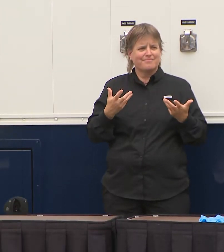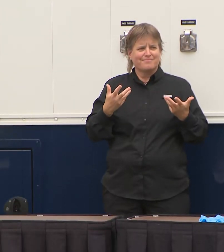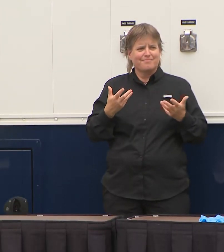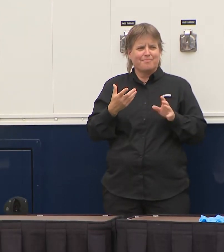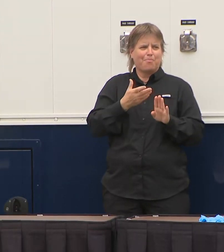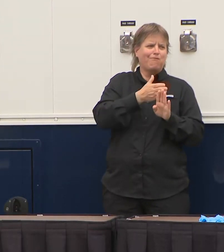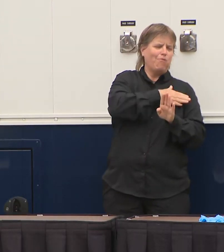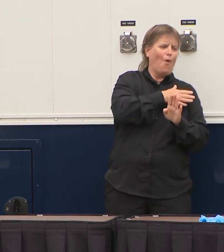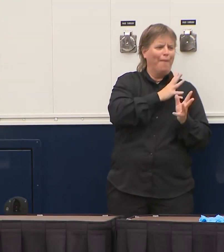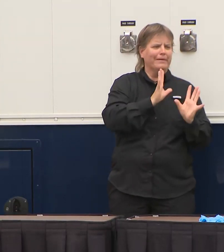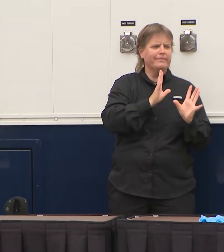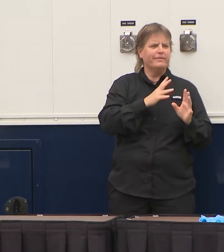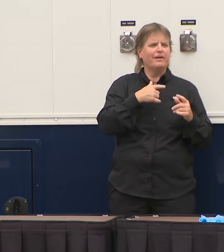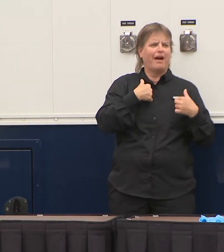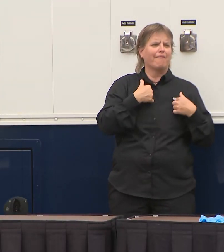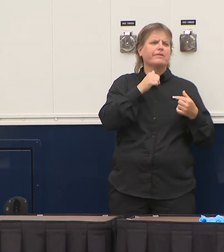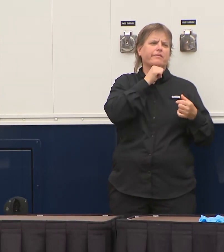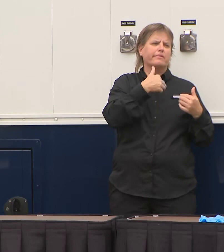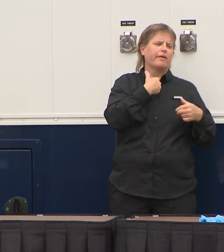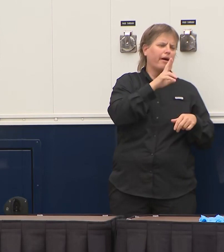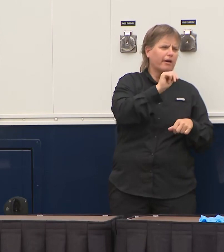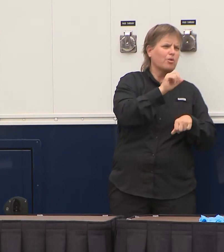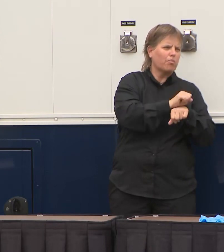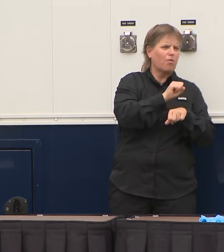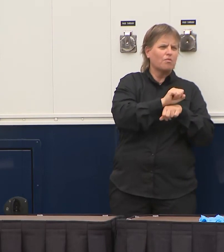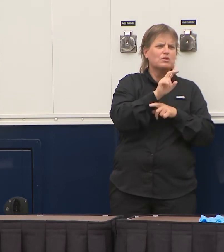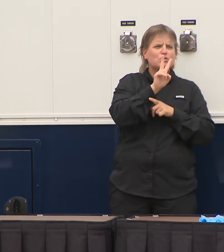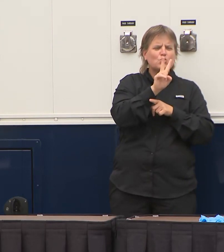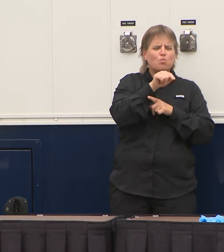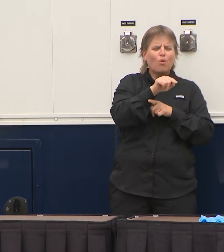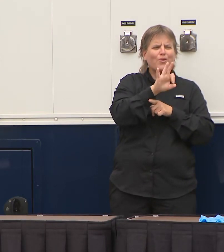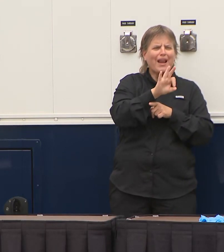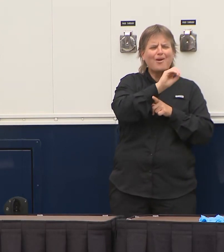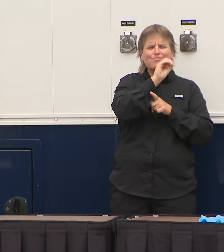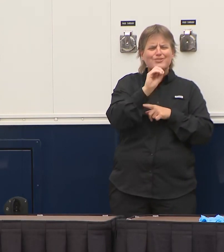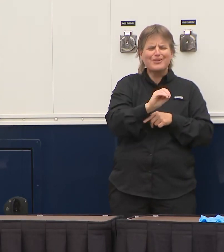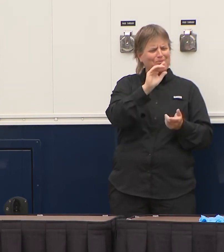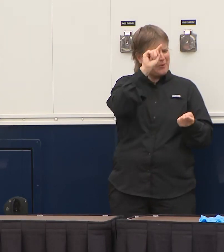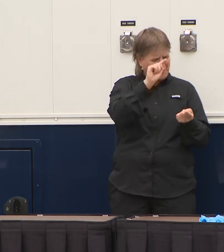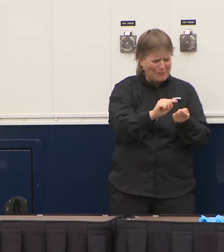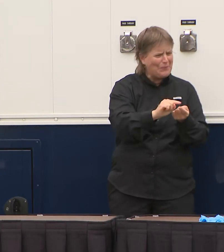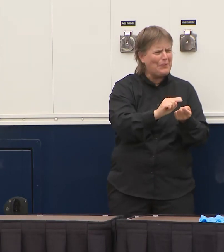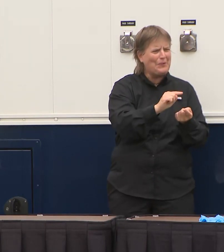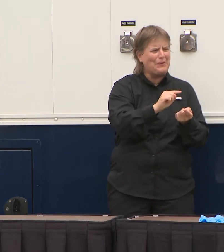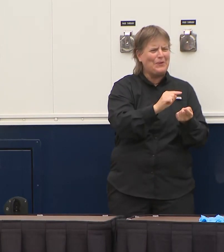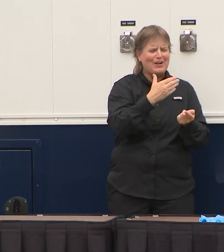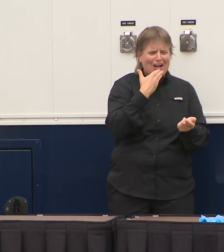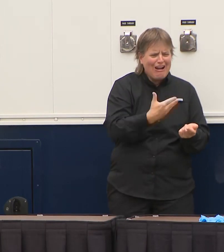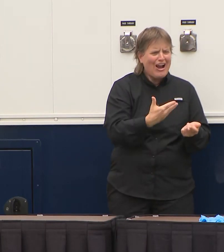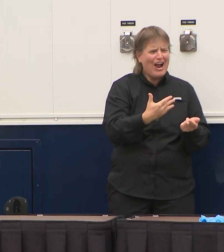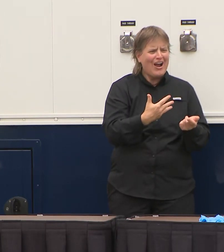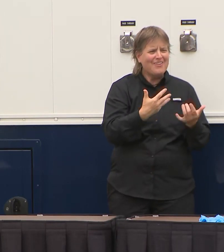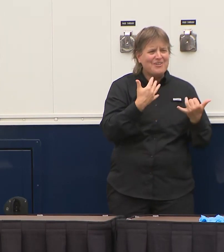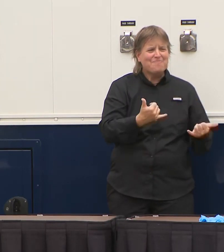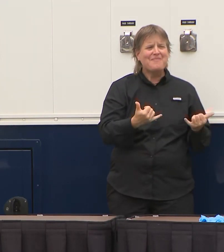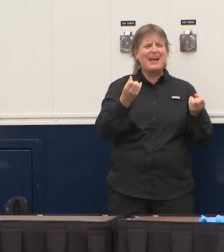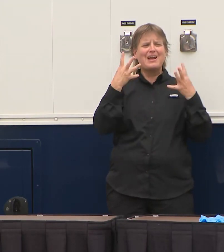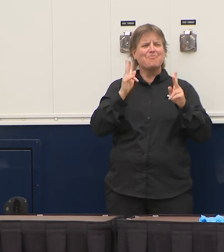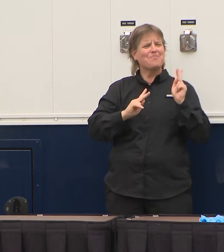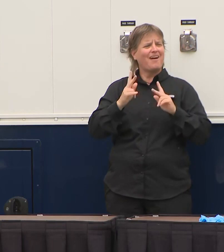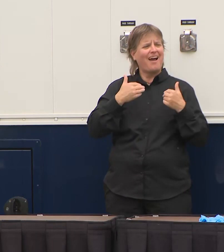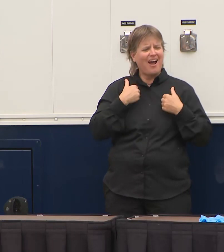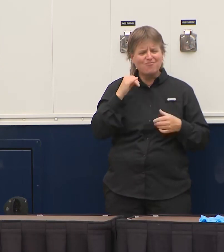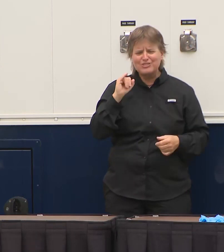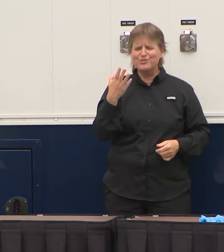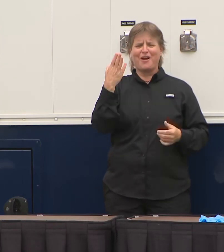I remember looking at the report thinking like man those were the days and that was going to change so you have so many people that had jobs through no fault of their own